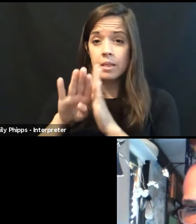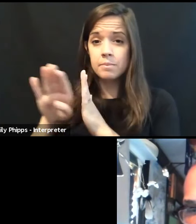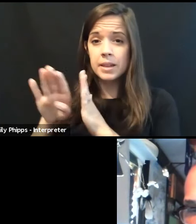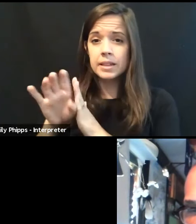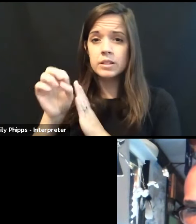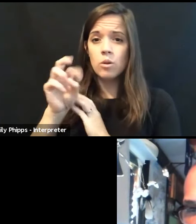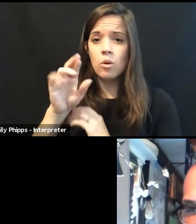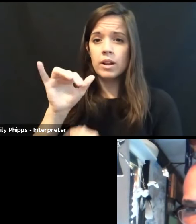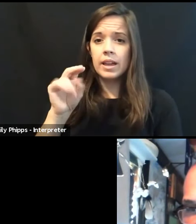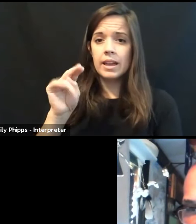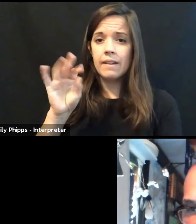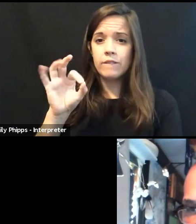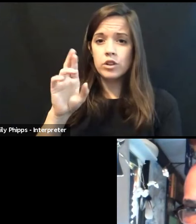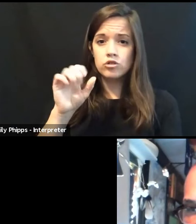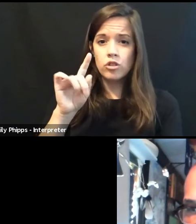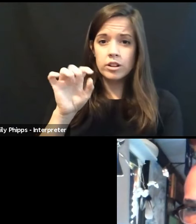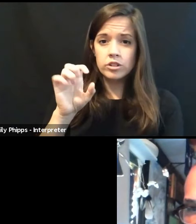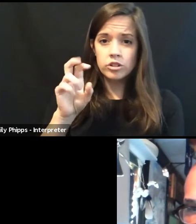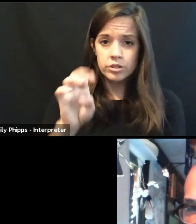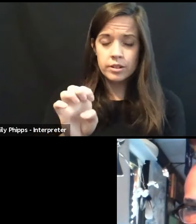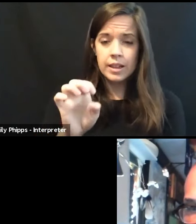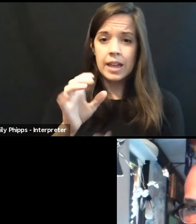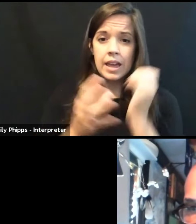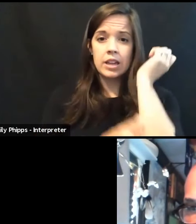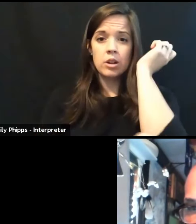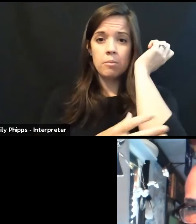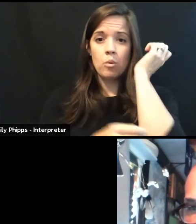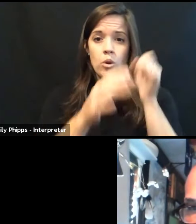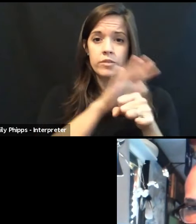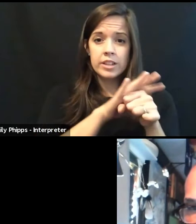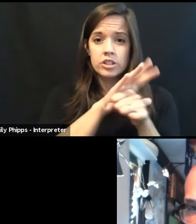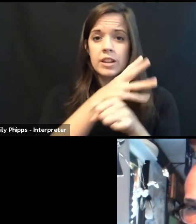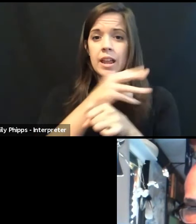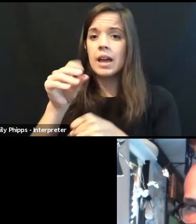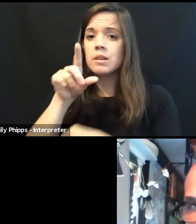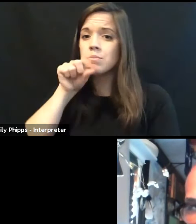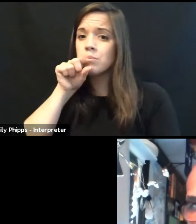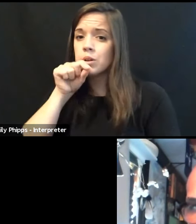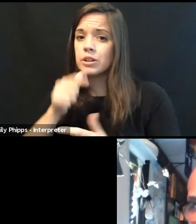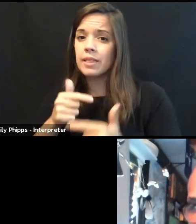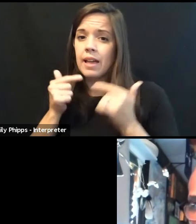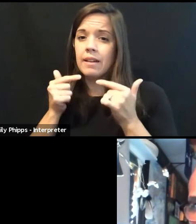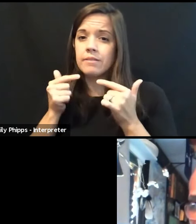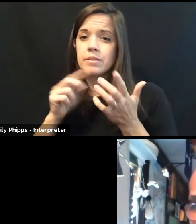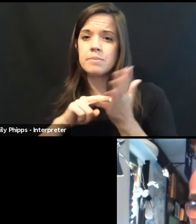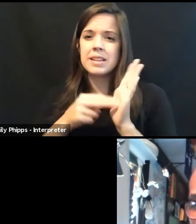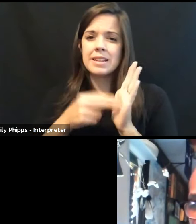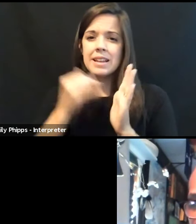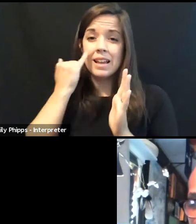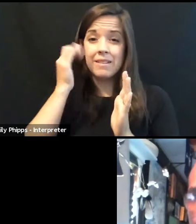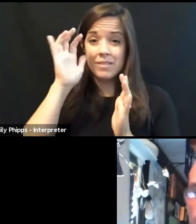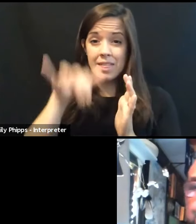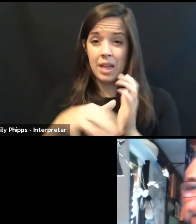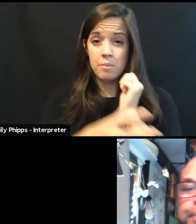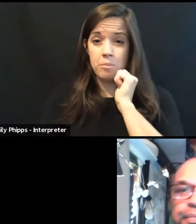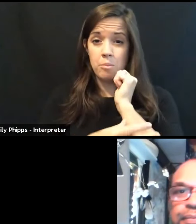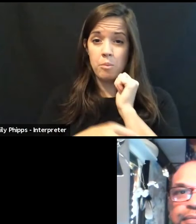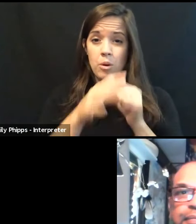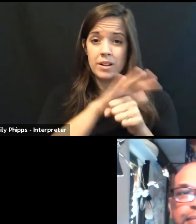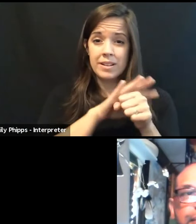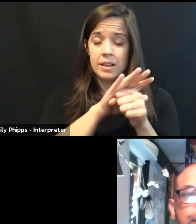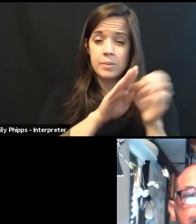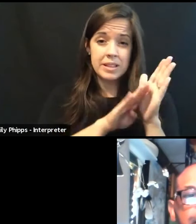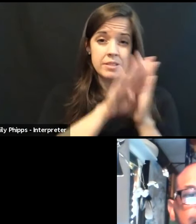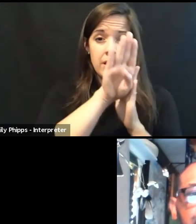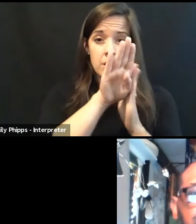In a poor region and bird life? Meaning if that poor region became developed and less poor,